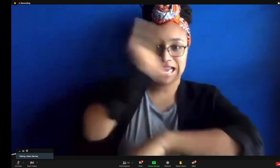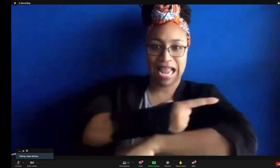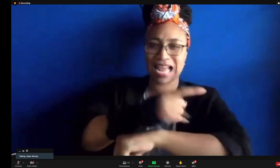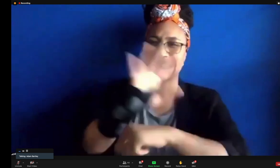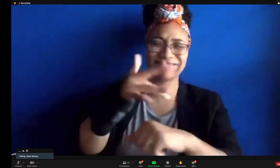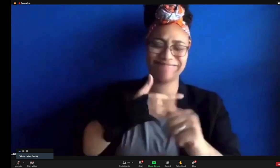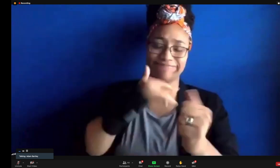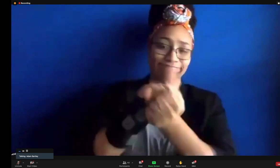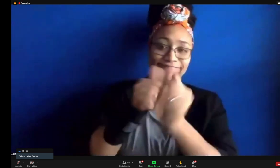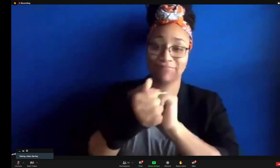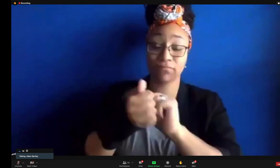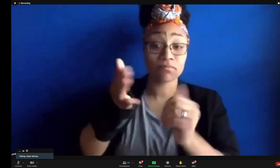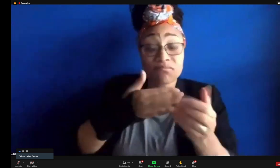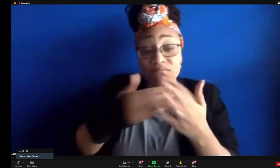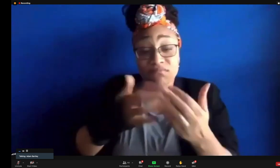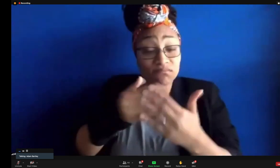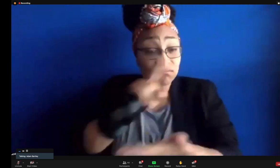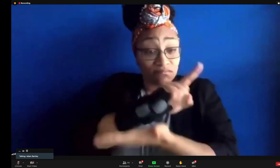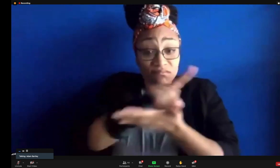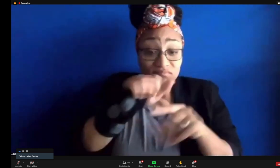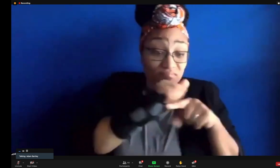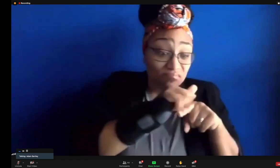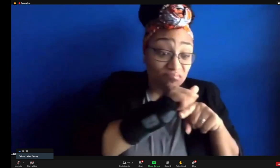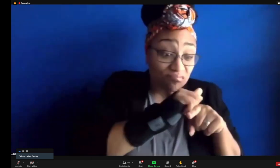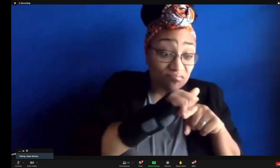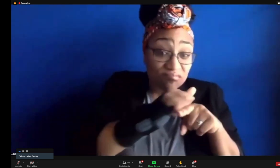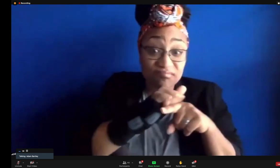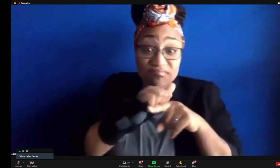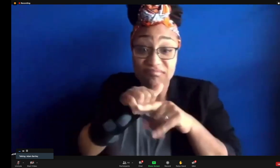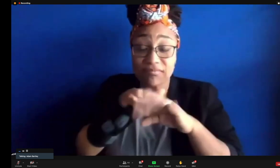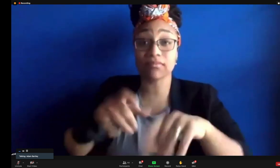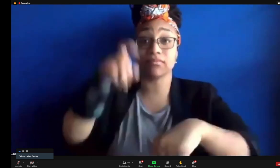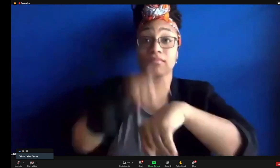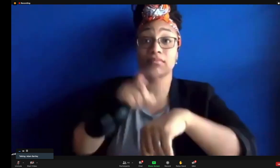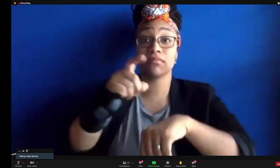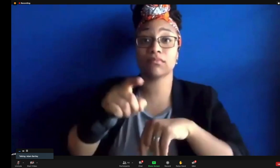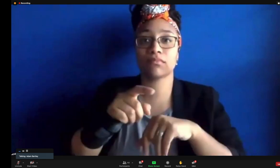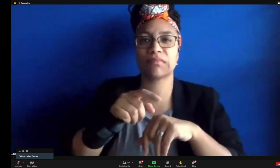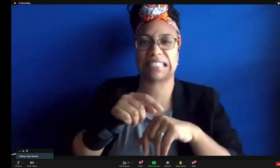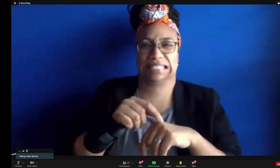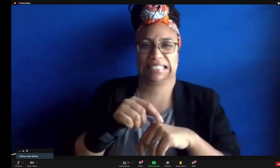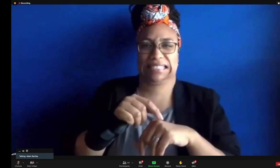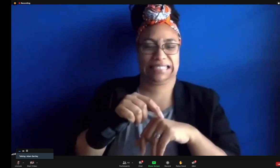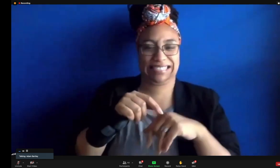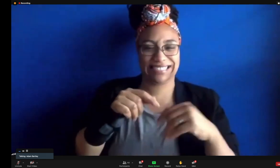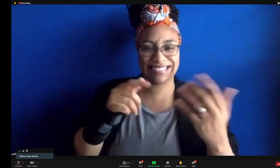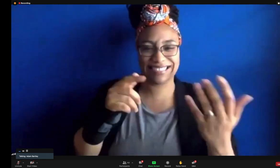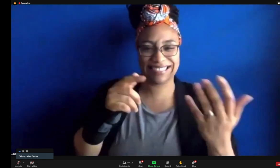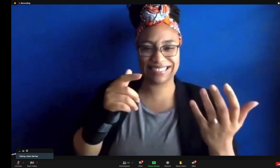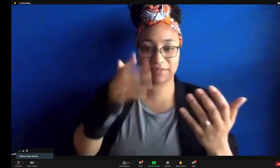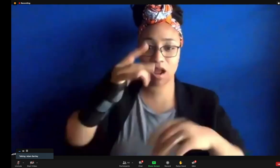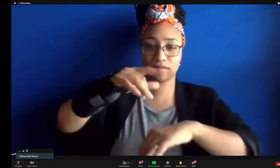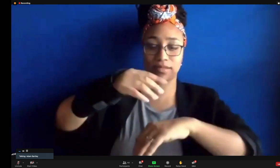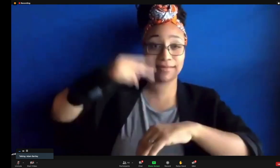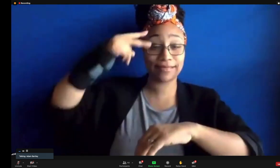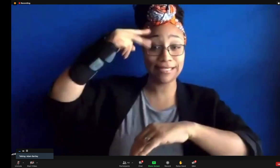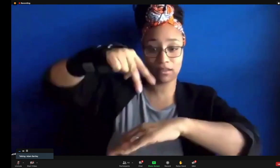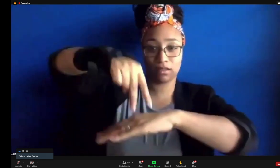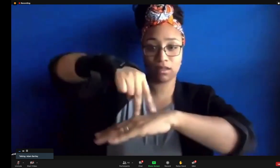right, and the team thought it was all right, and then we needed to change it no matter what. You know, you can rehearse as much as you want, but when it comes time to do the